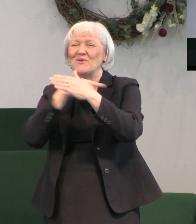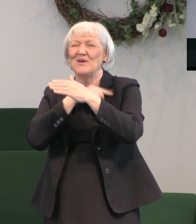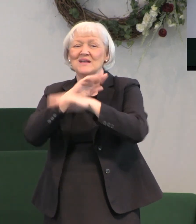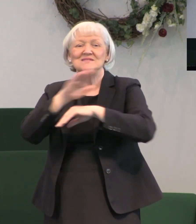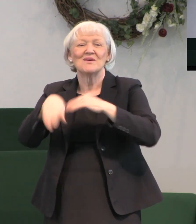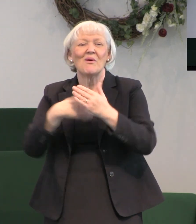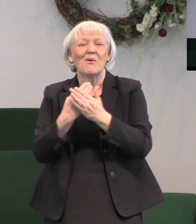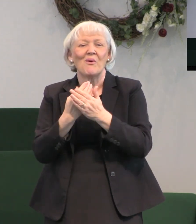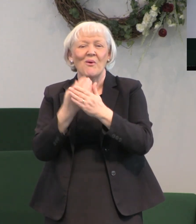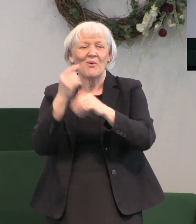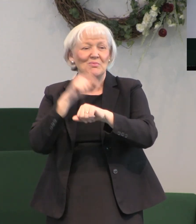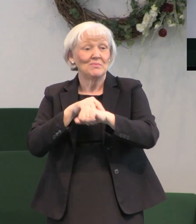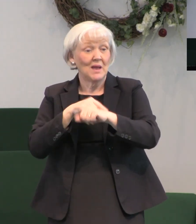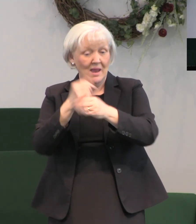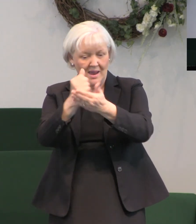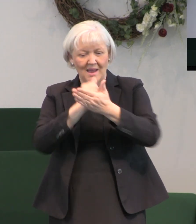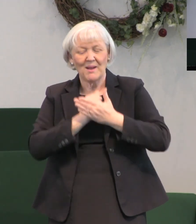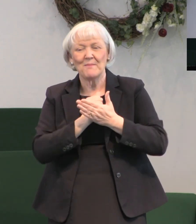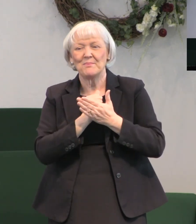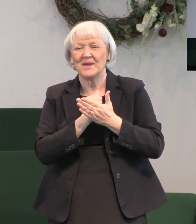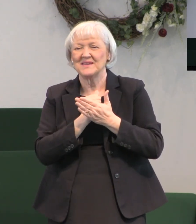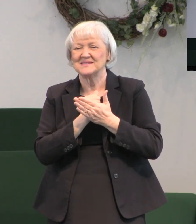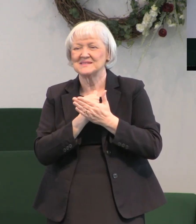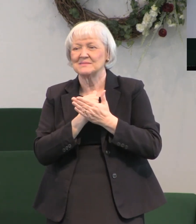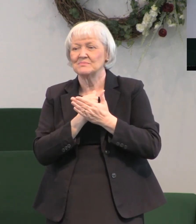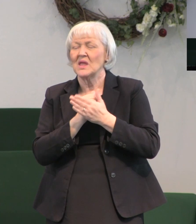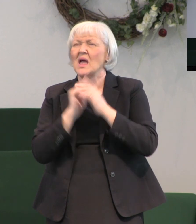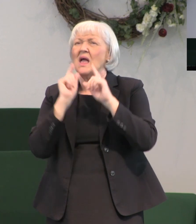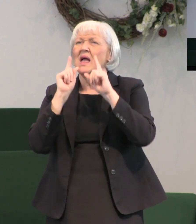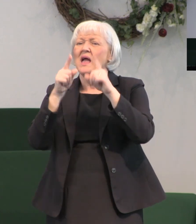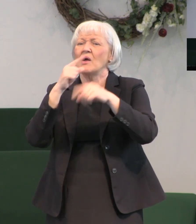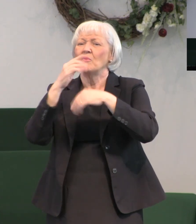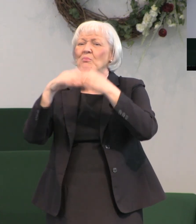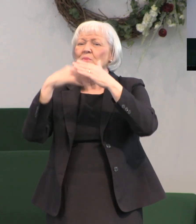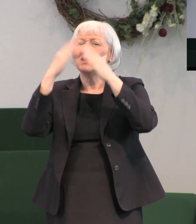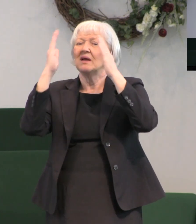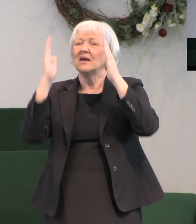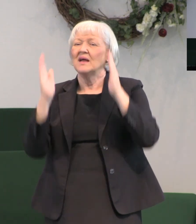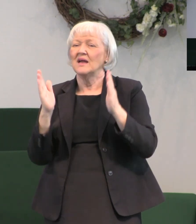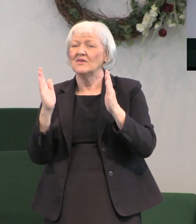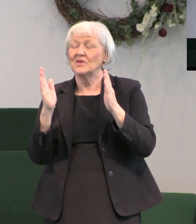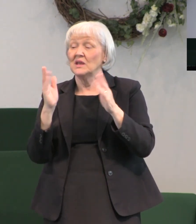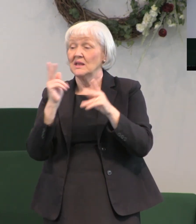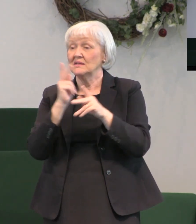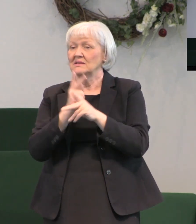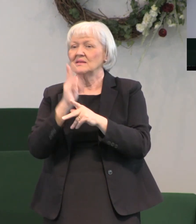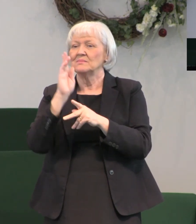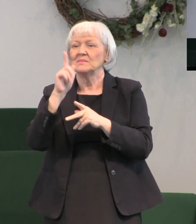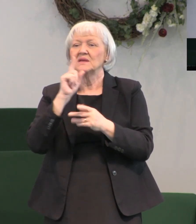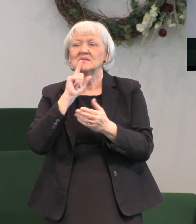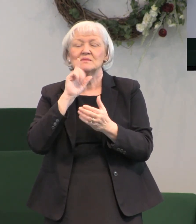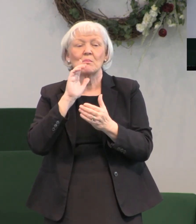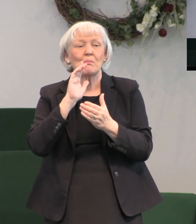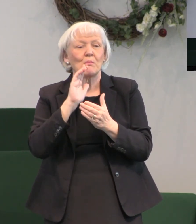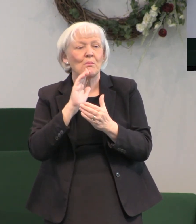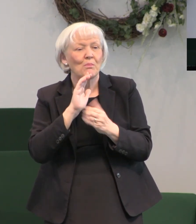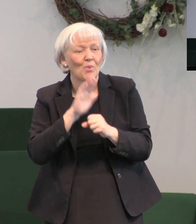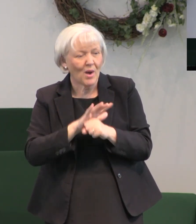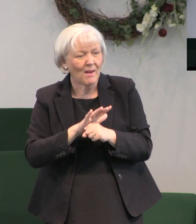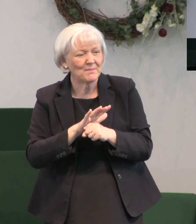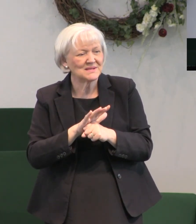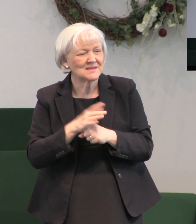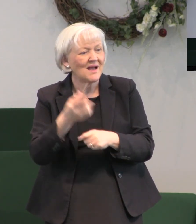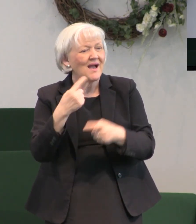need help he went back to heaven so that he could keep his promise to return for us